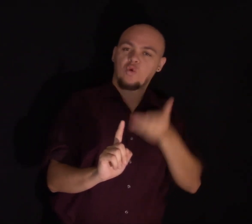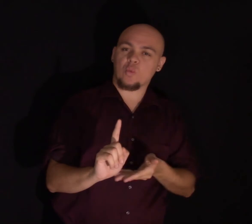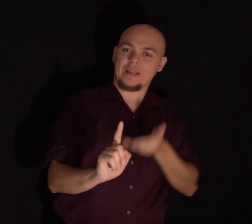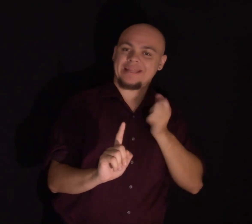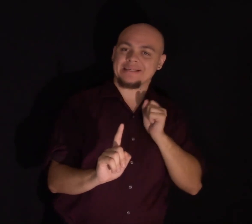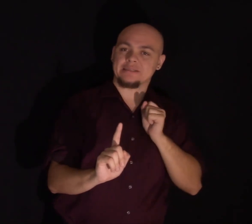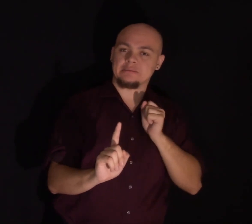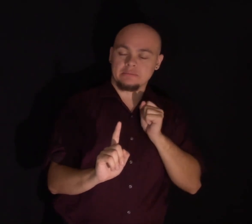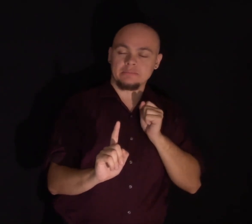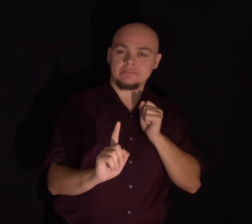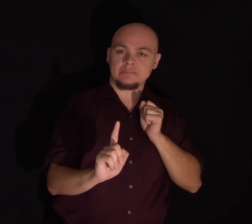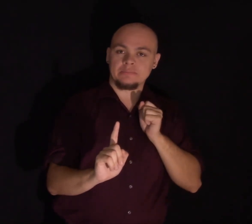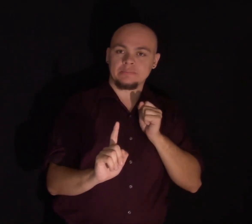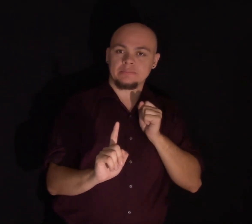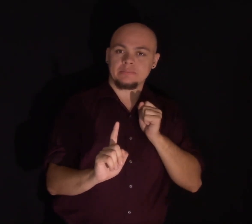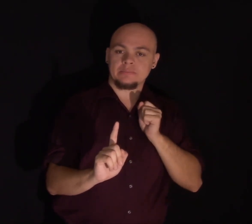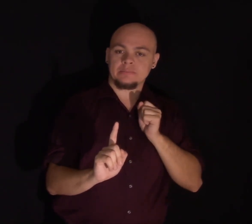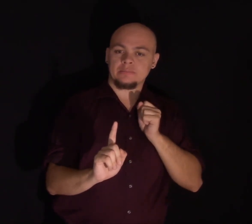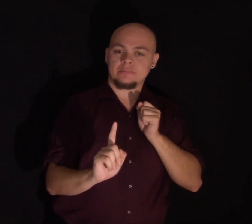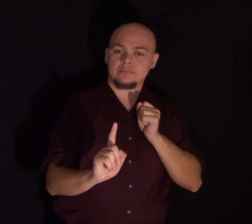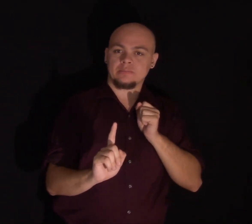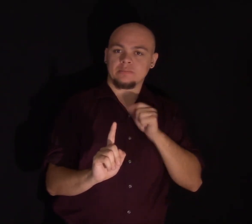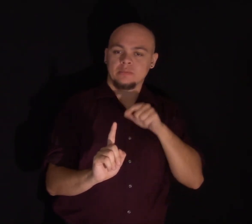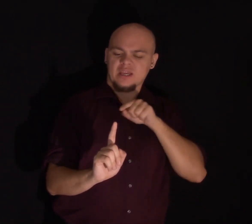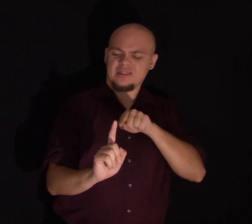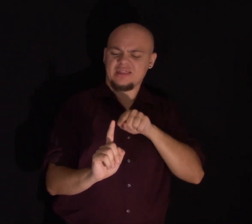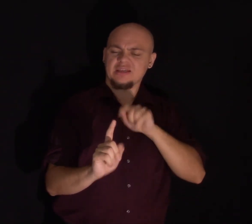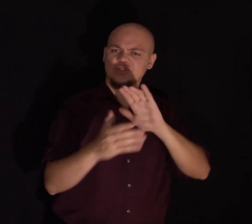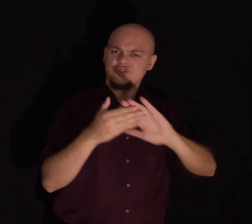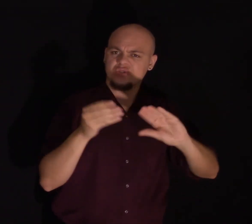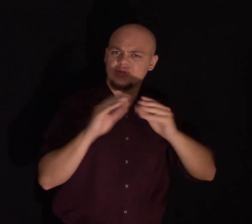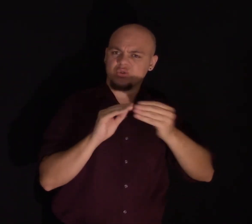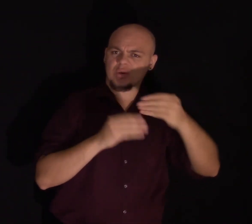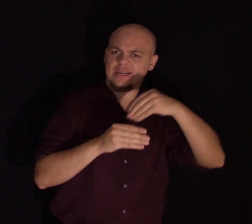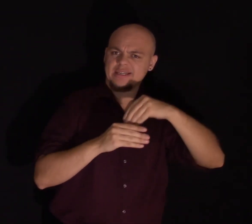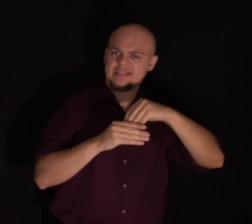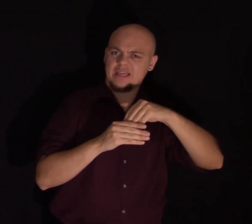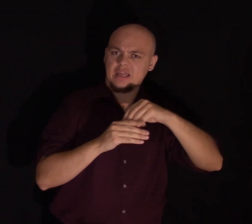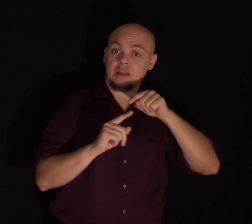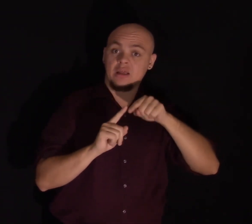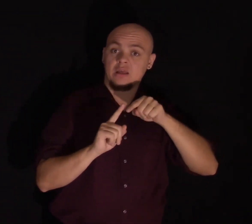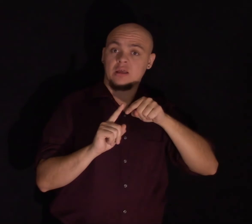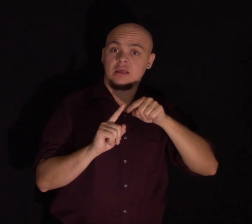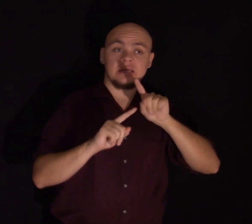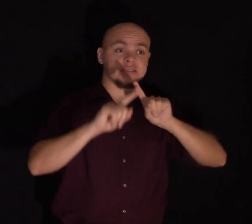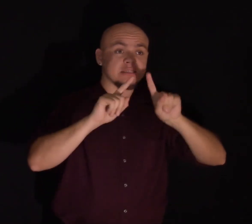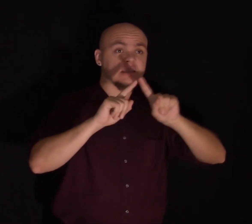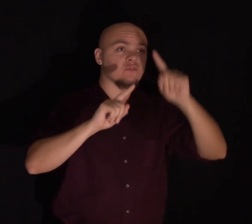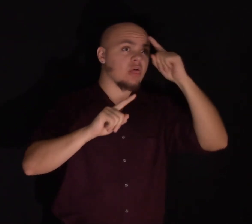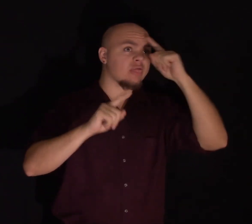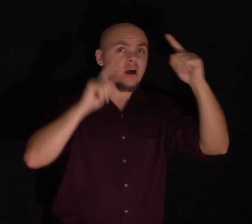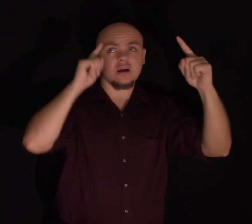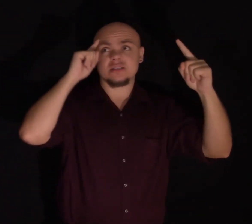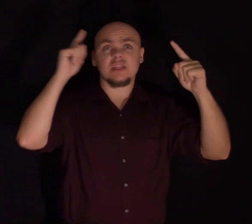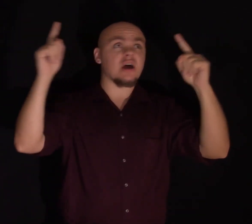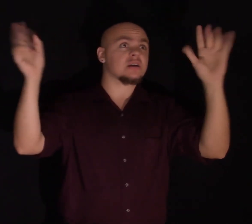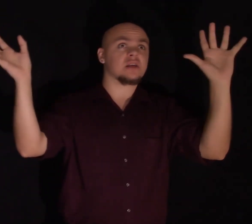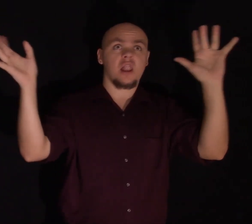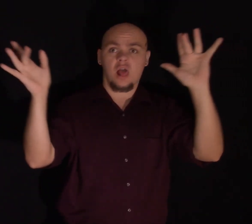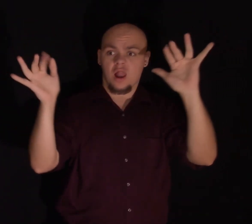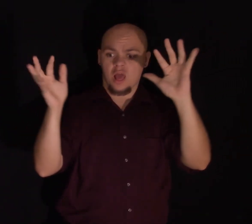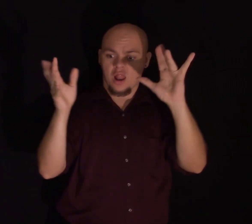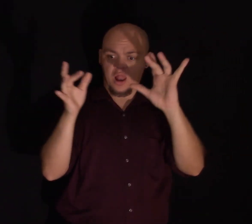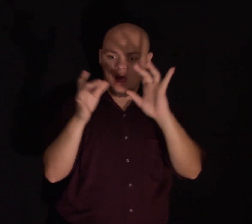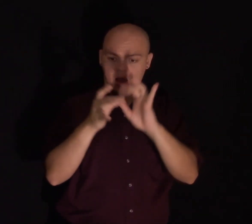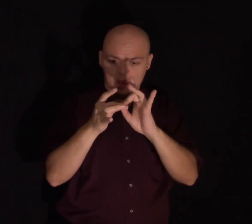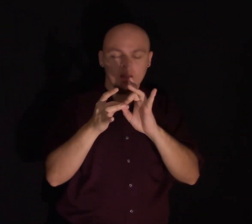is. What is this narrative? It's a constellation of thoughts. And when we can see it